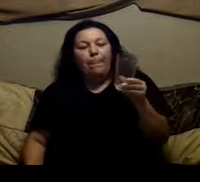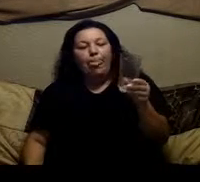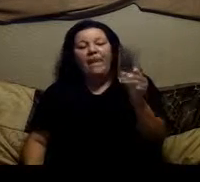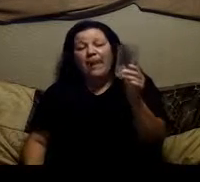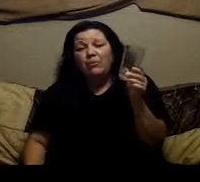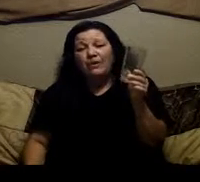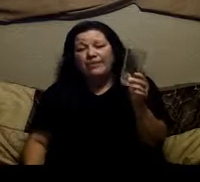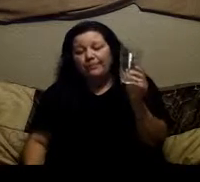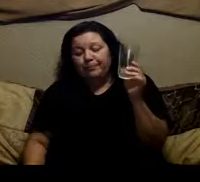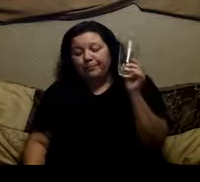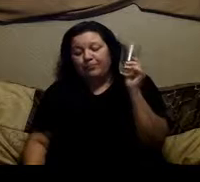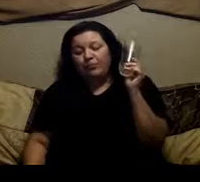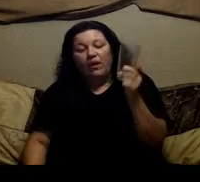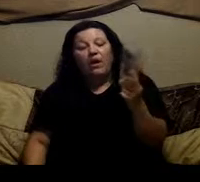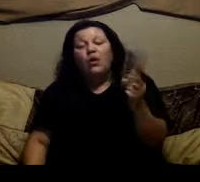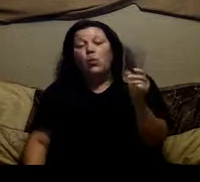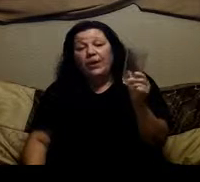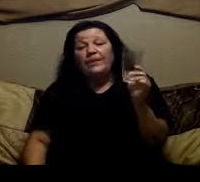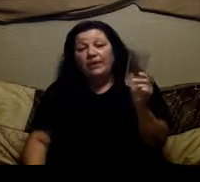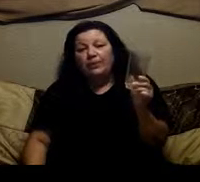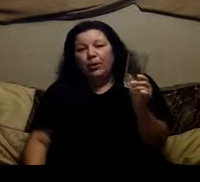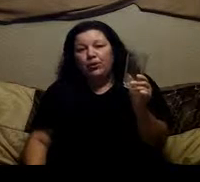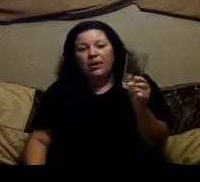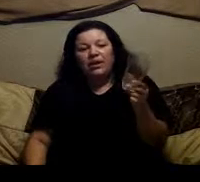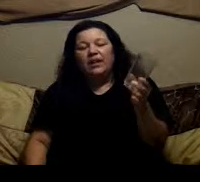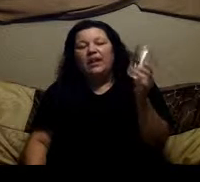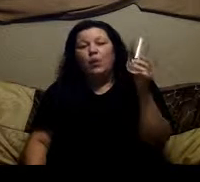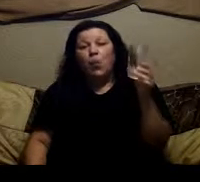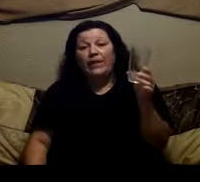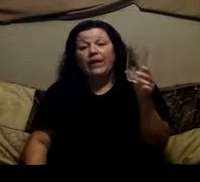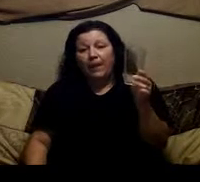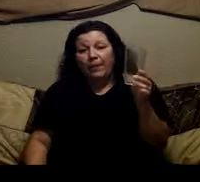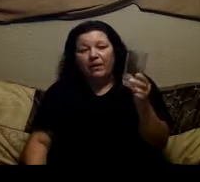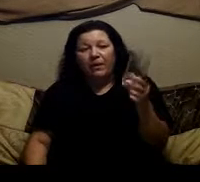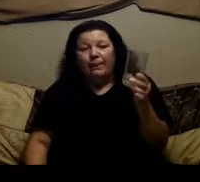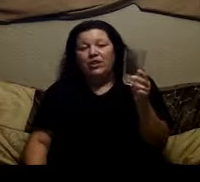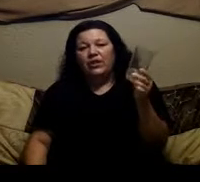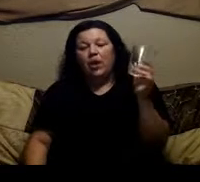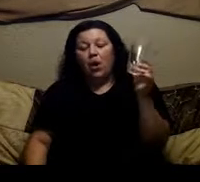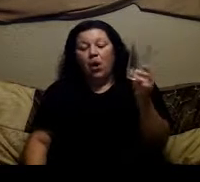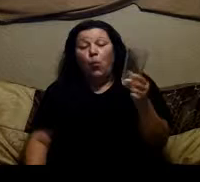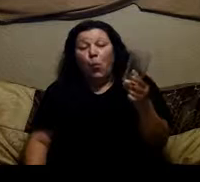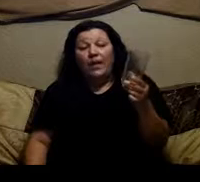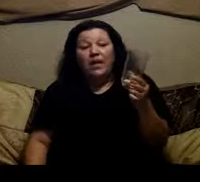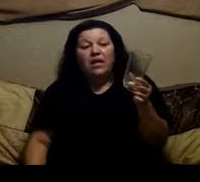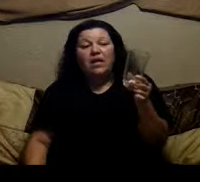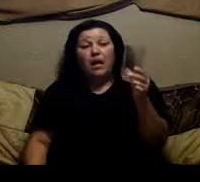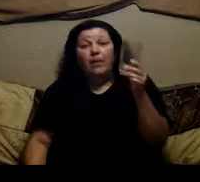And that was One teaspoon in one cup. I measured it one cup